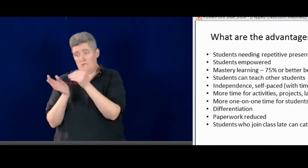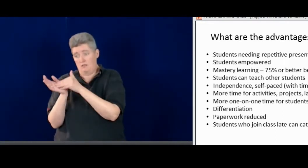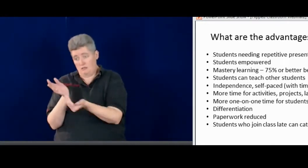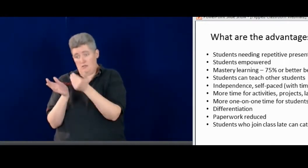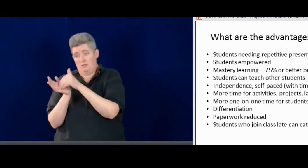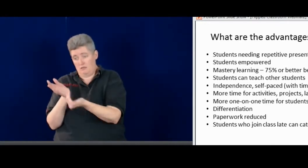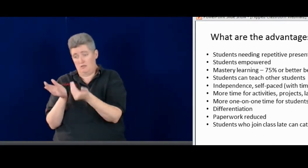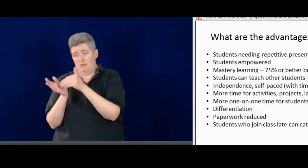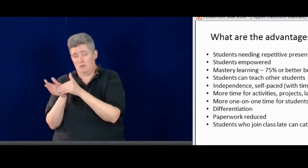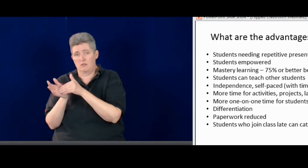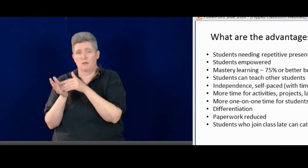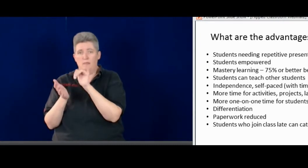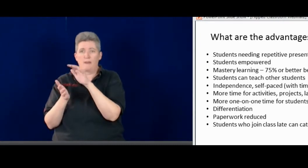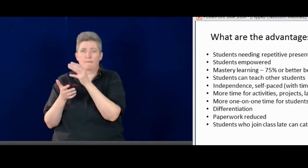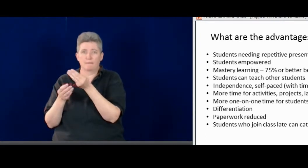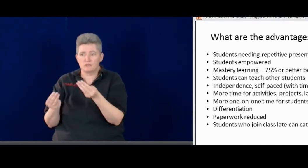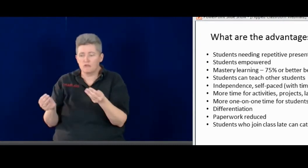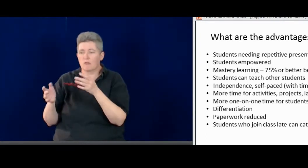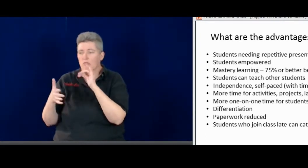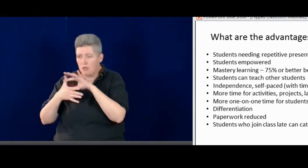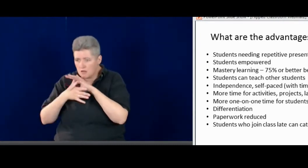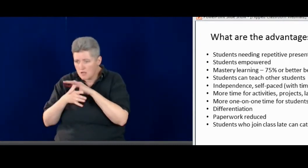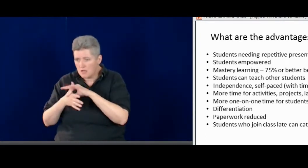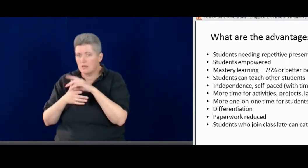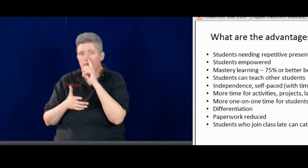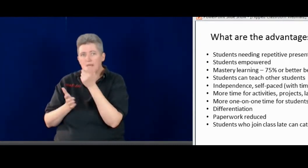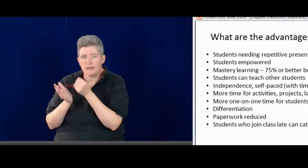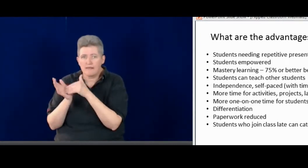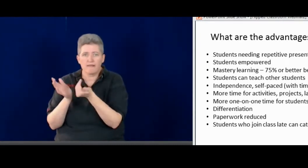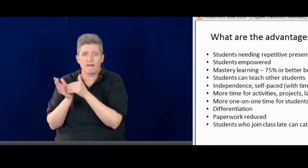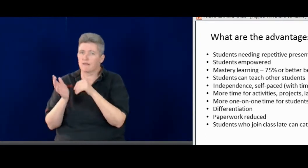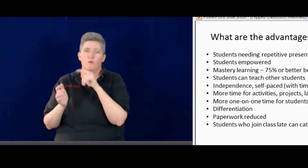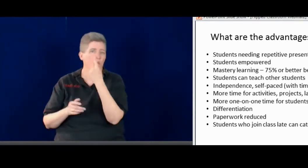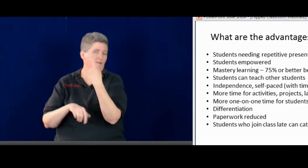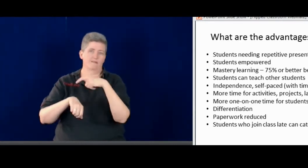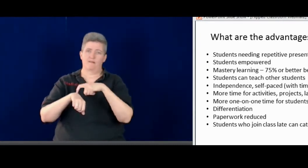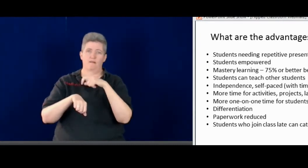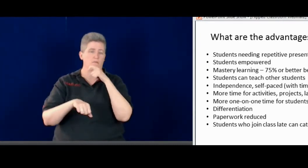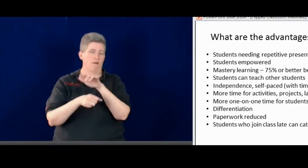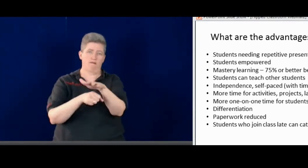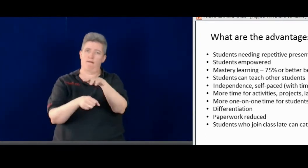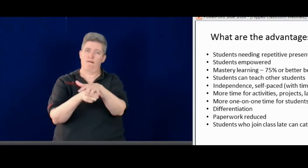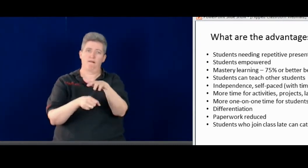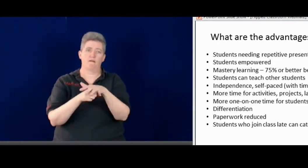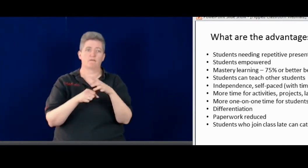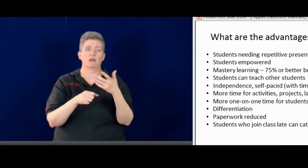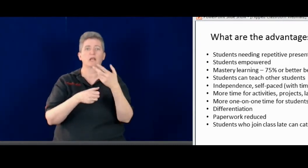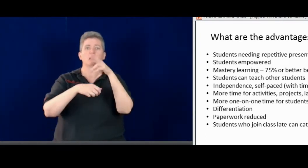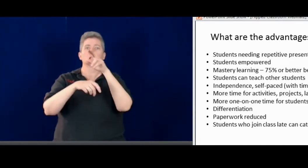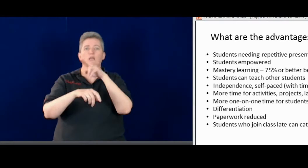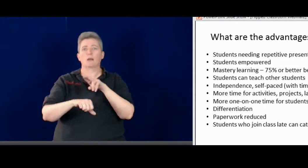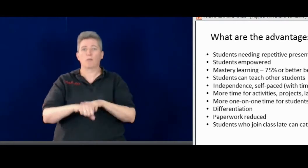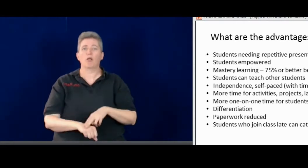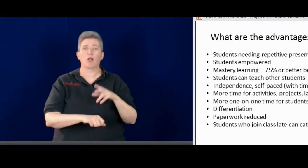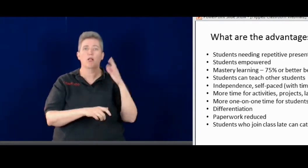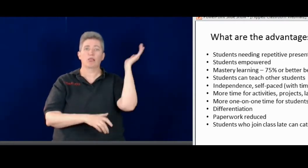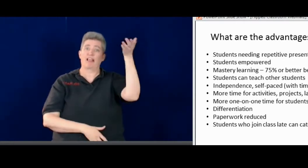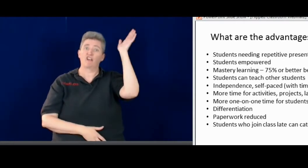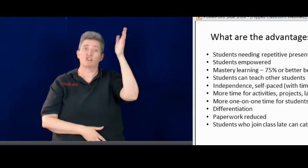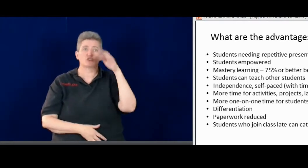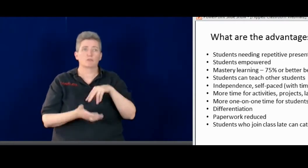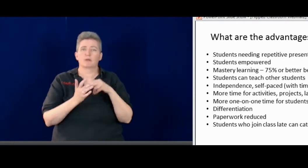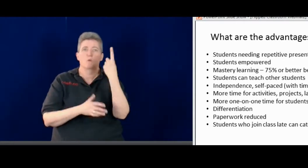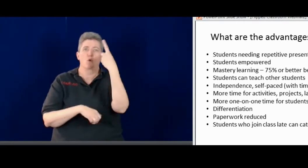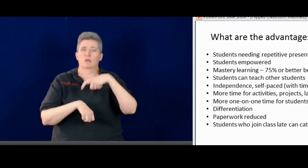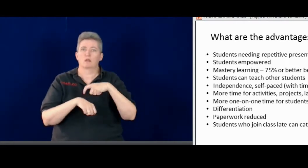A lot of times students need that repetition to really understand the content of what's being said. One time